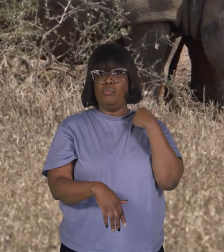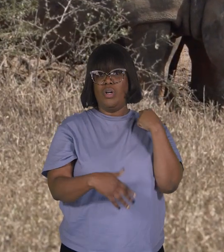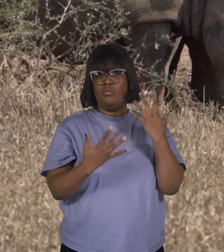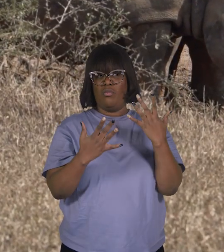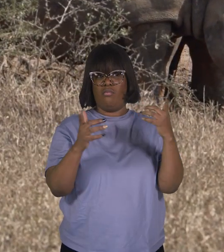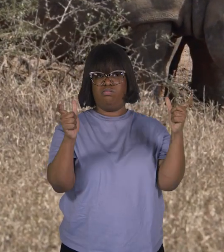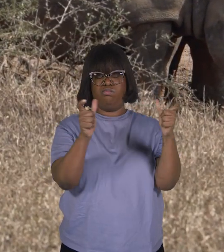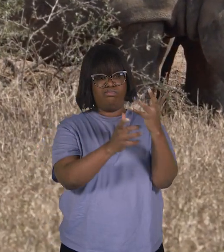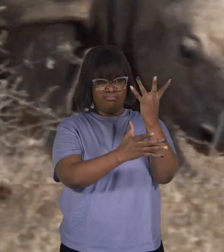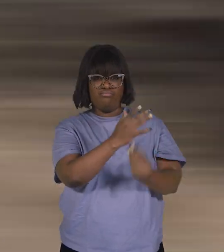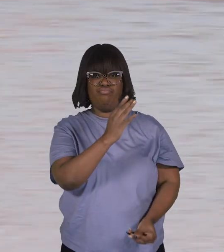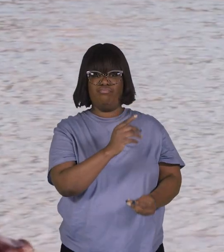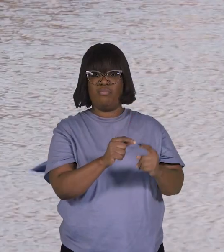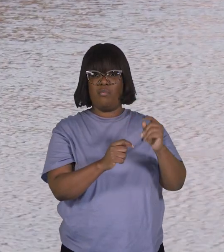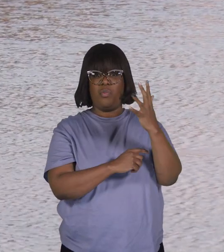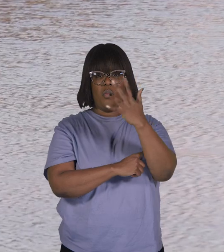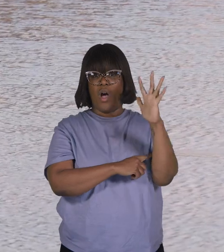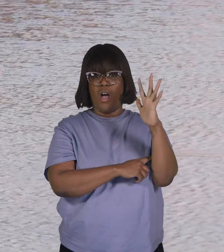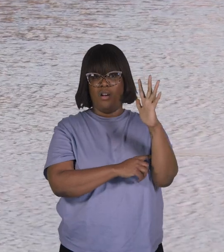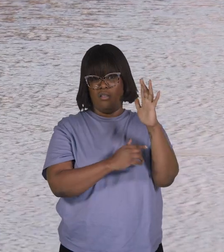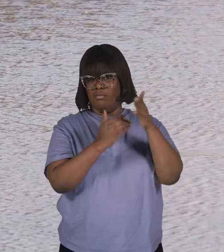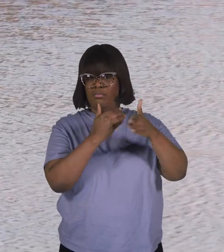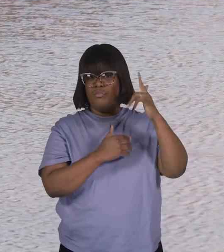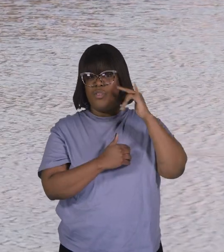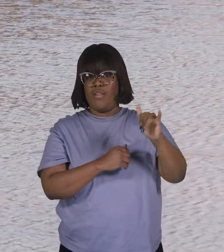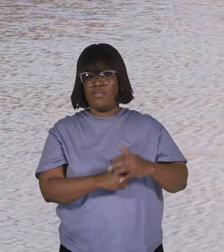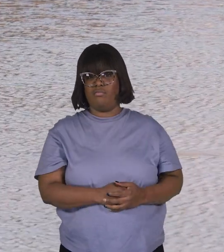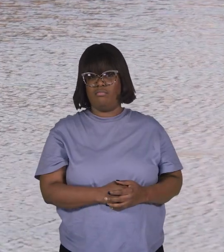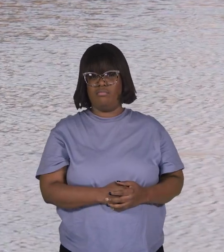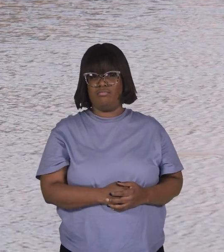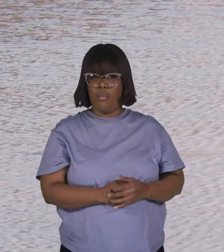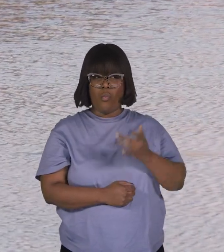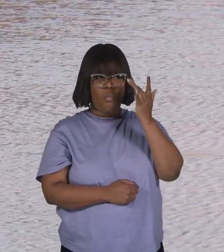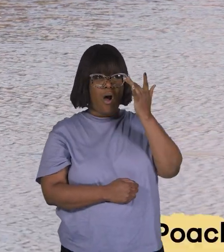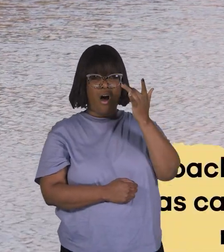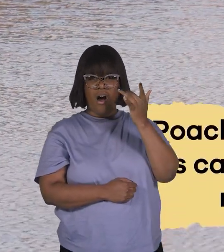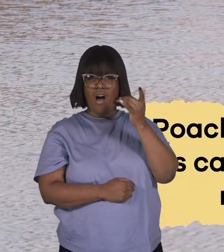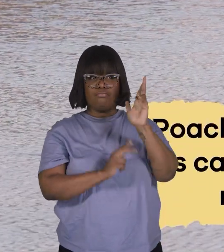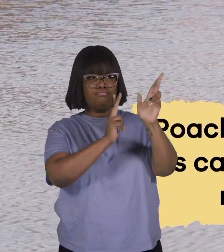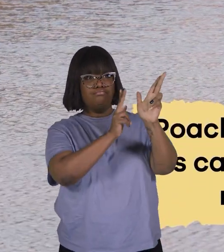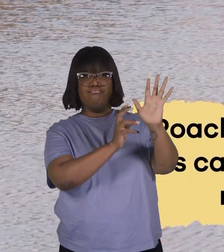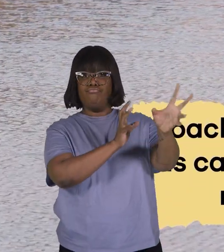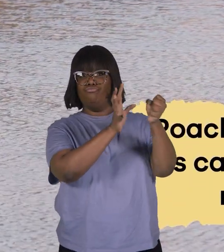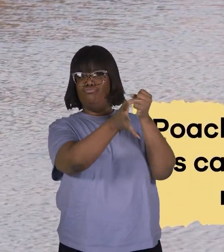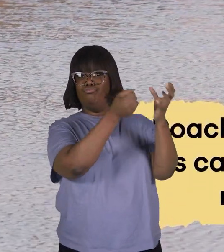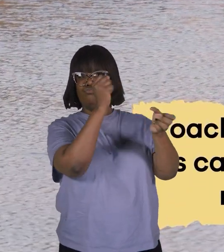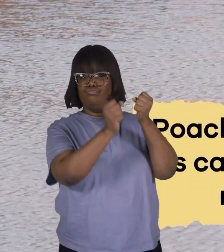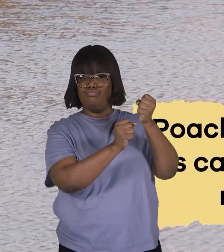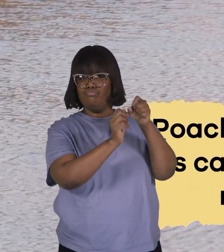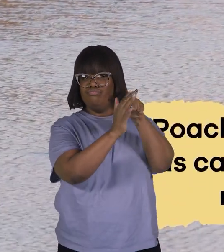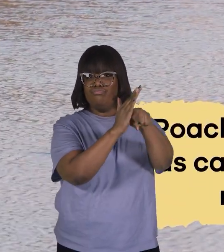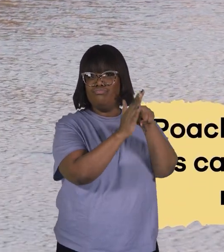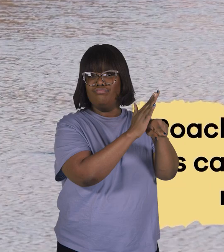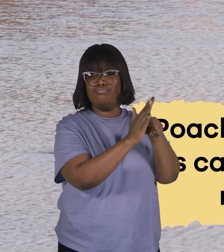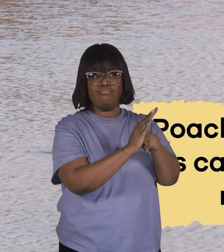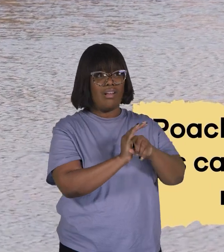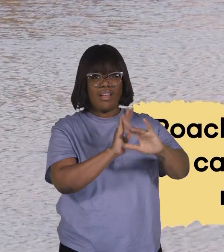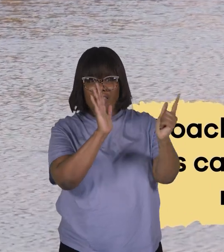forever. This is mainly because of poaching. Poaching, or illegal hunting, has caused a